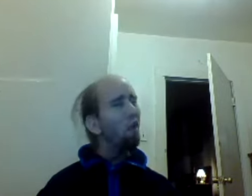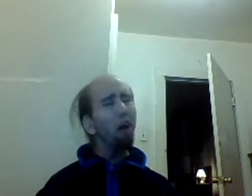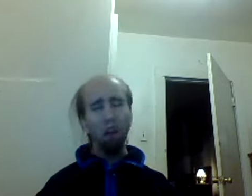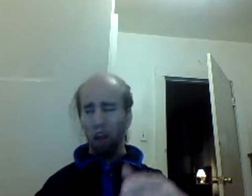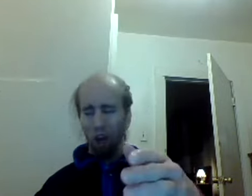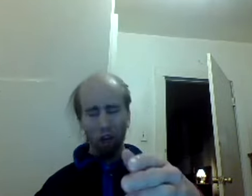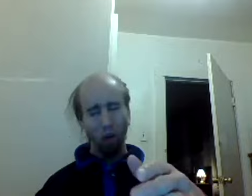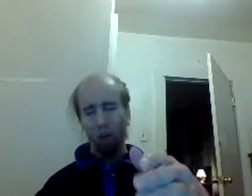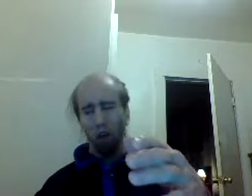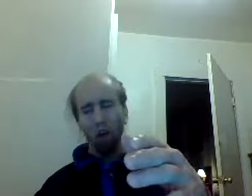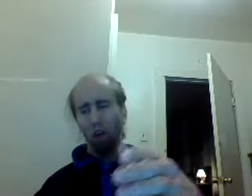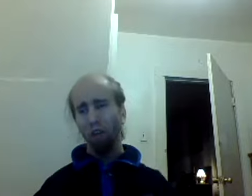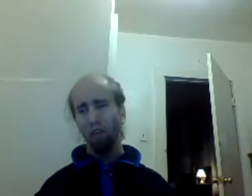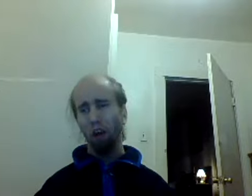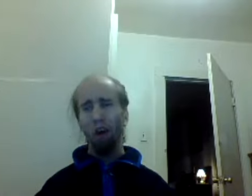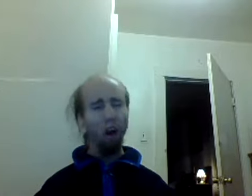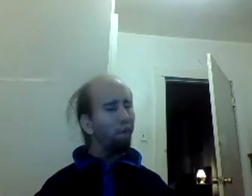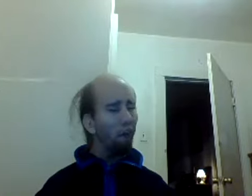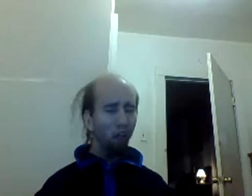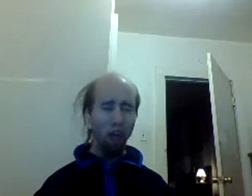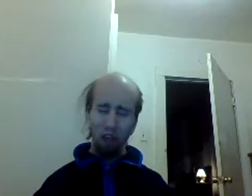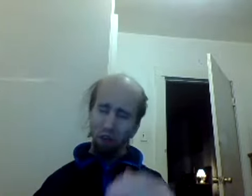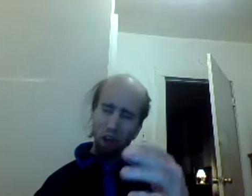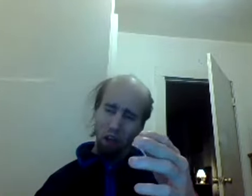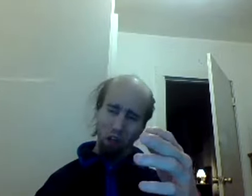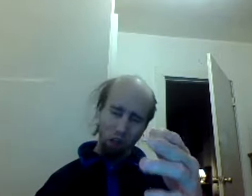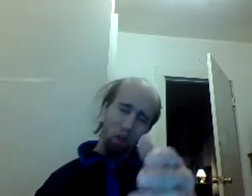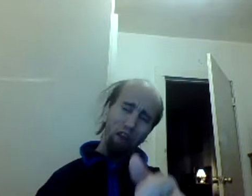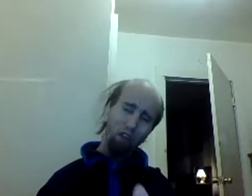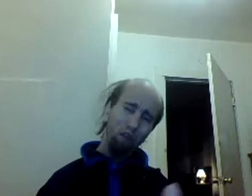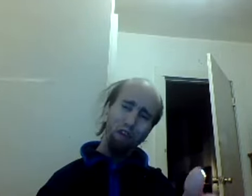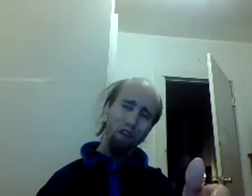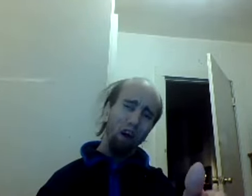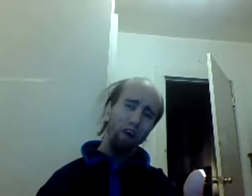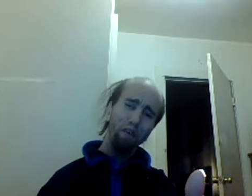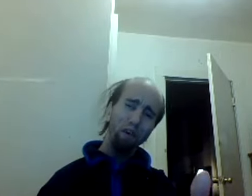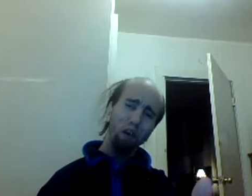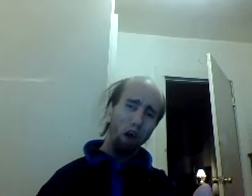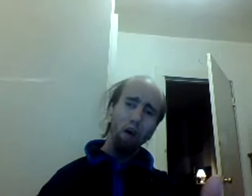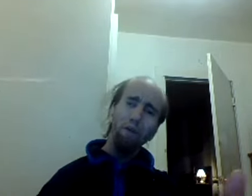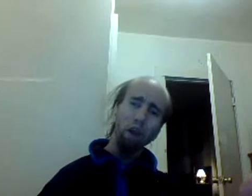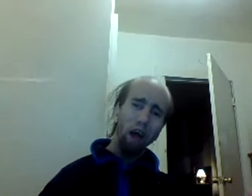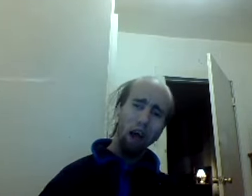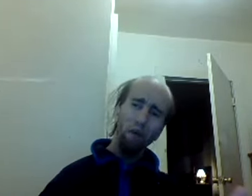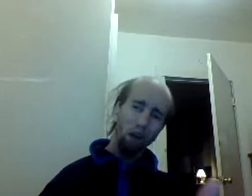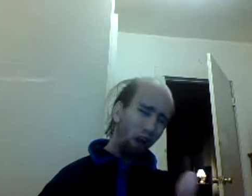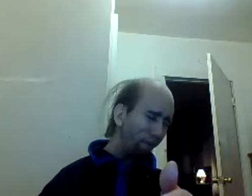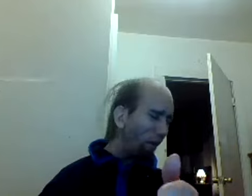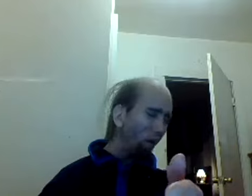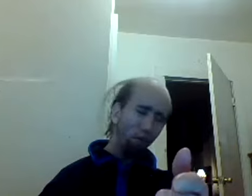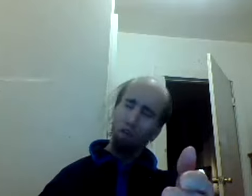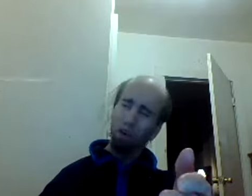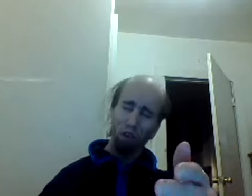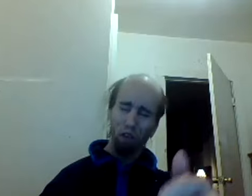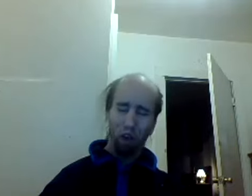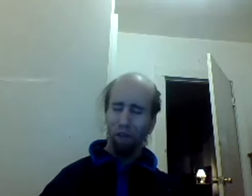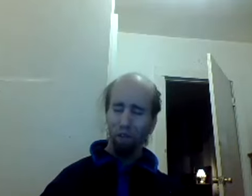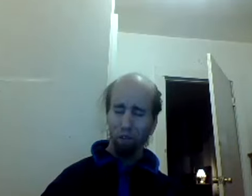and I'm not knocking our dog in your style I'll admit yeah you got you got some good stuff I'll admit that I don't I fuck with some of your stuff